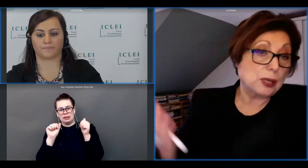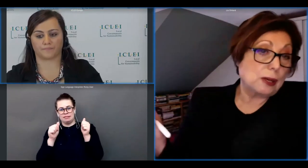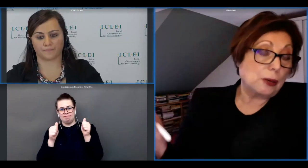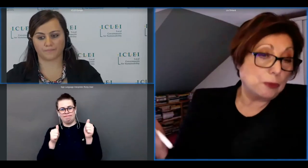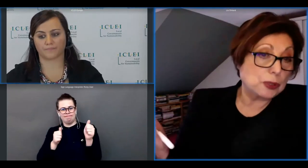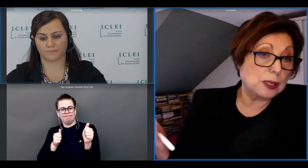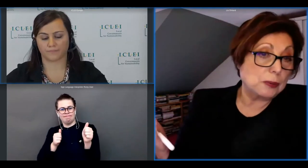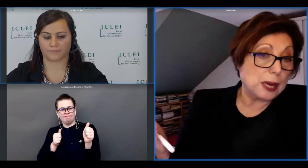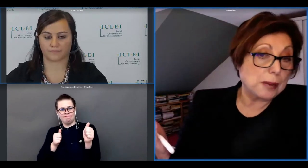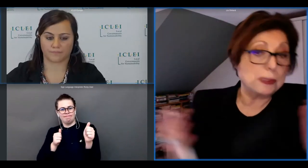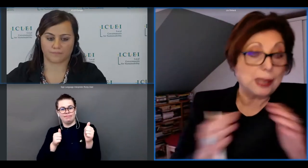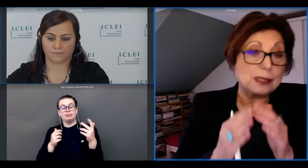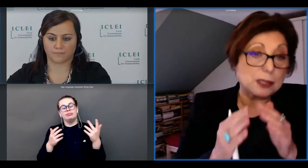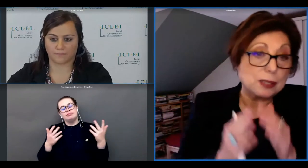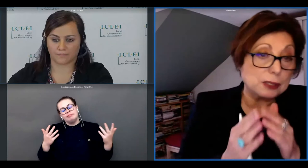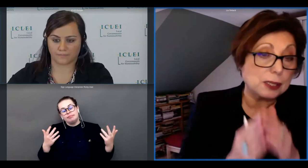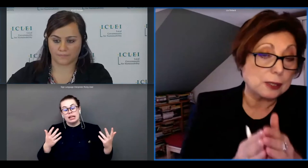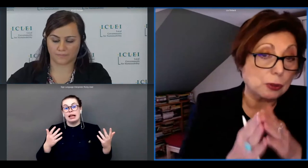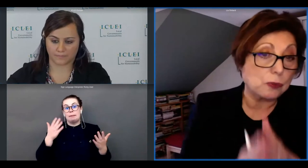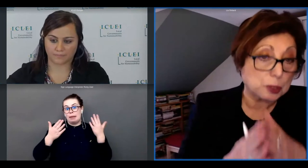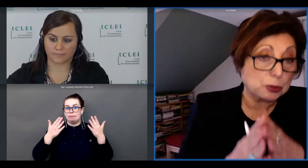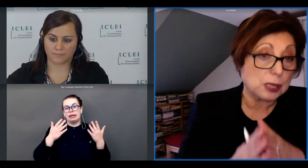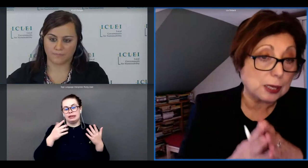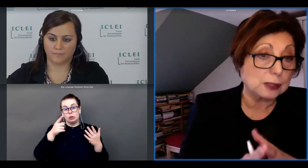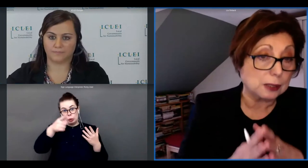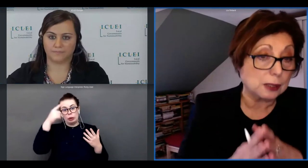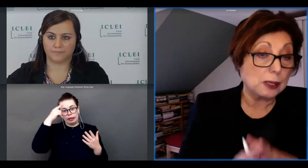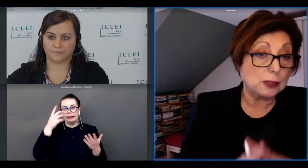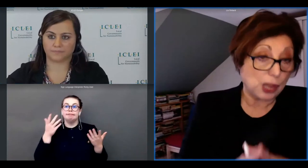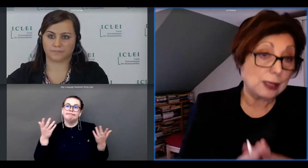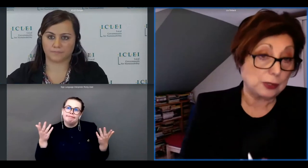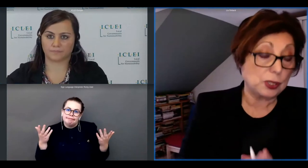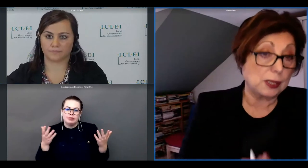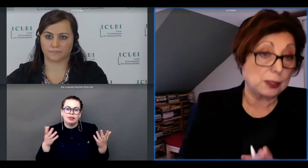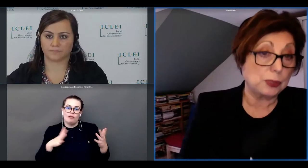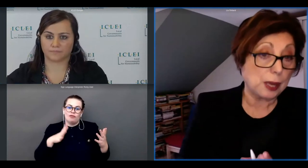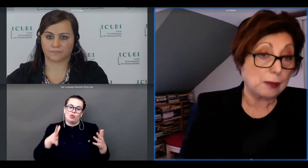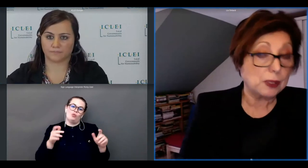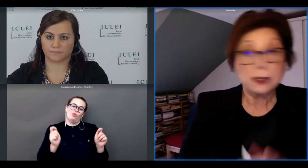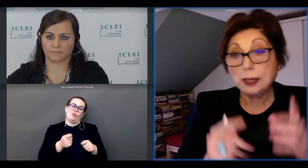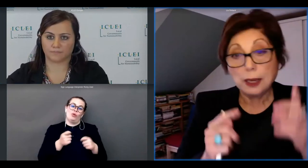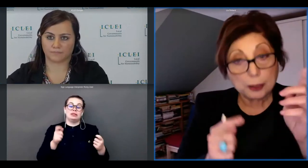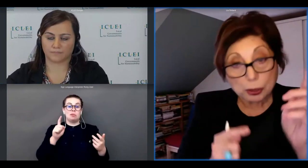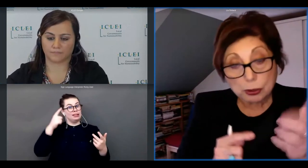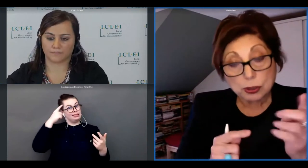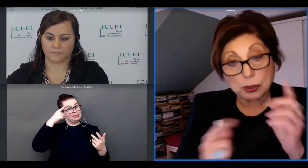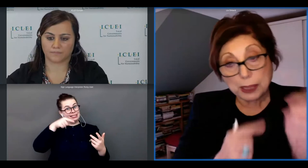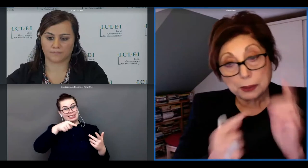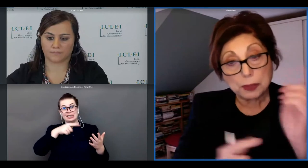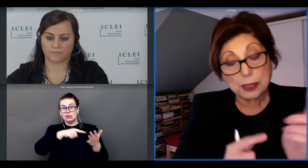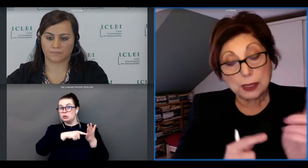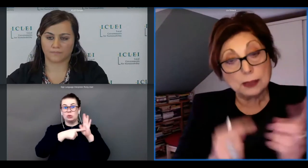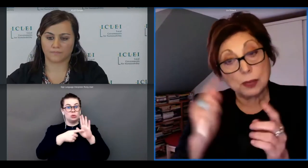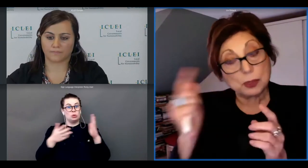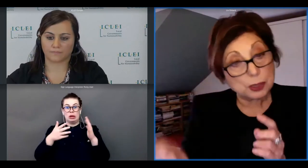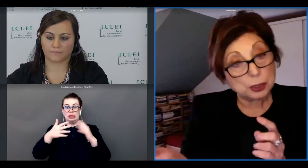would say obvious in a way but that is an indicator of societal challenges that we have and also by the